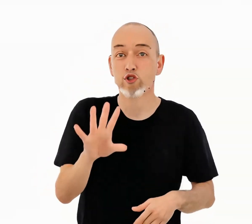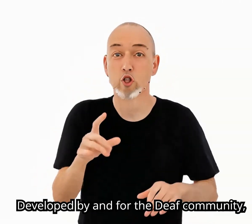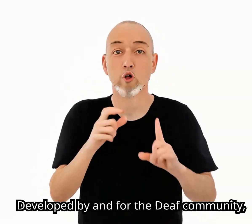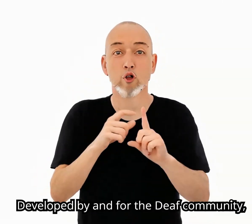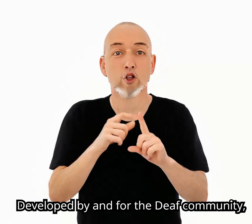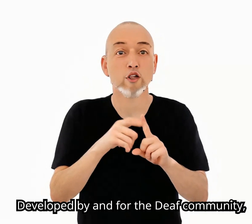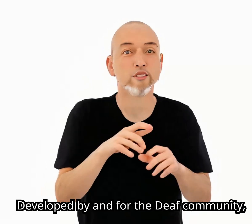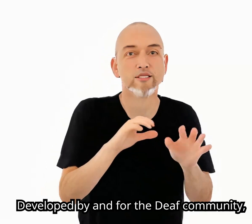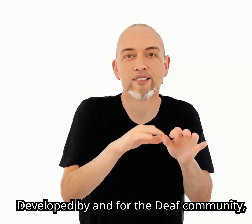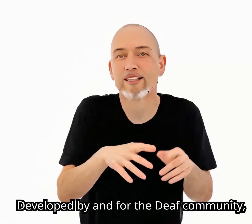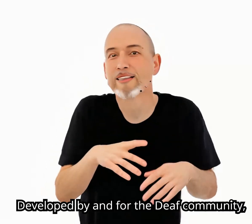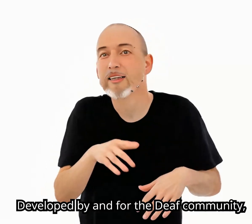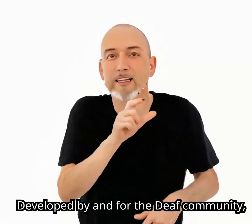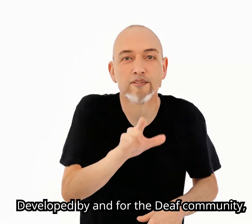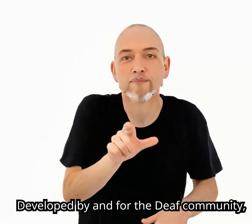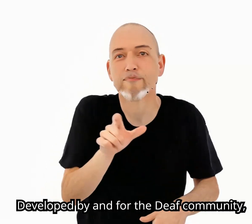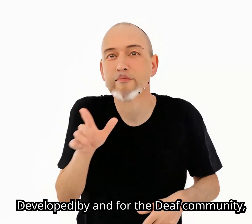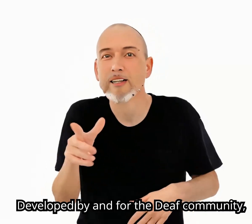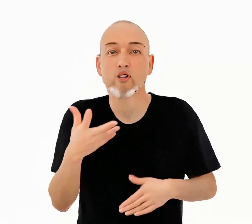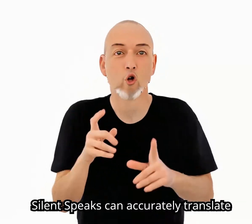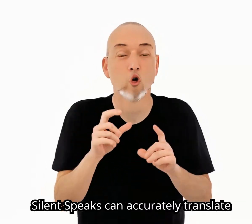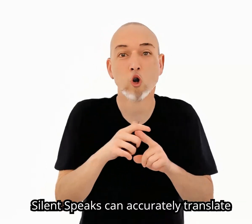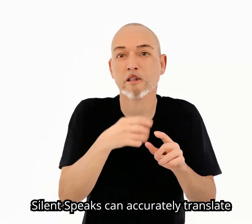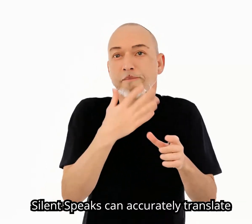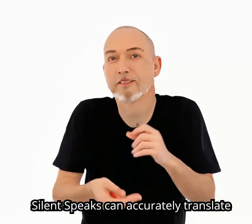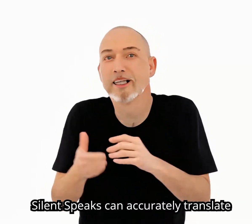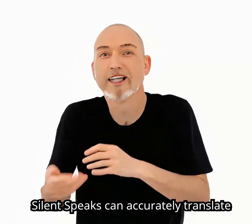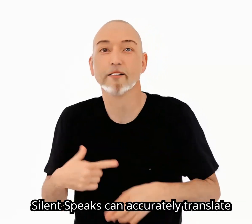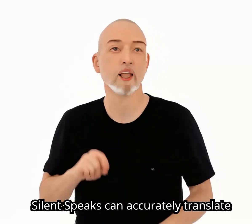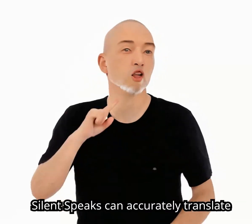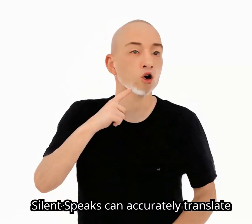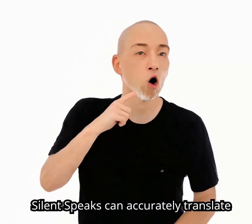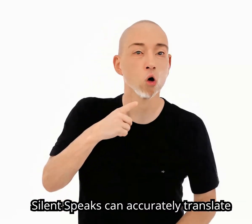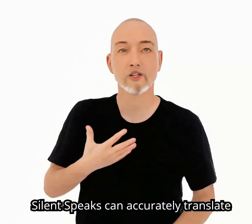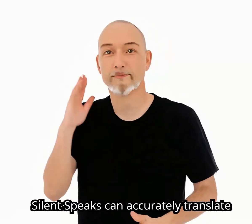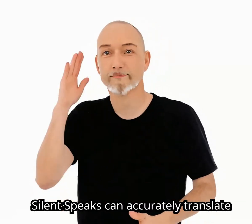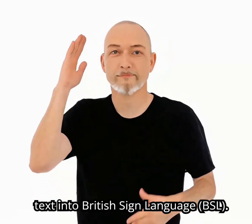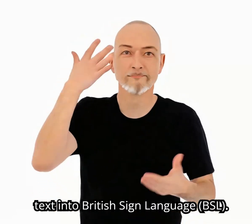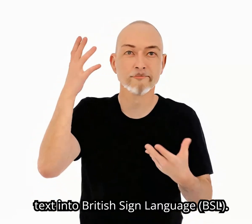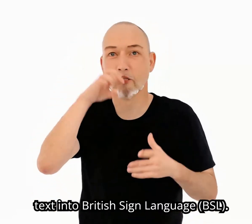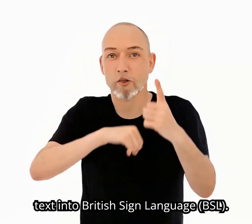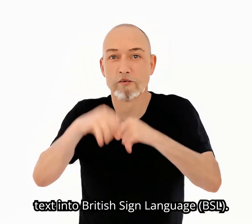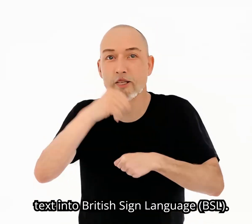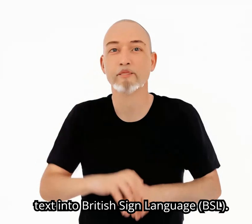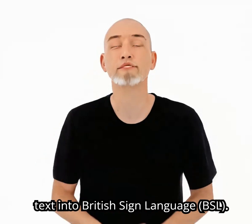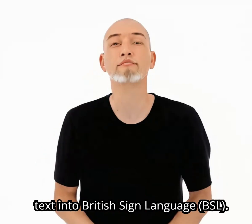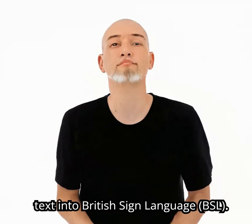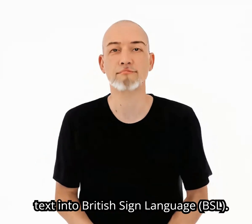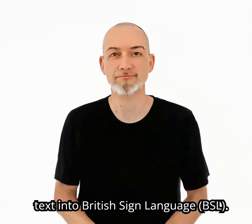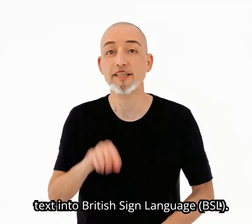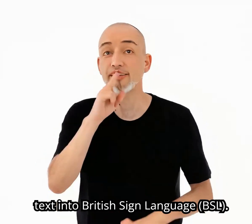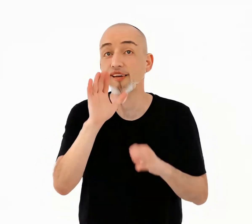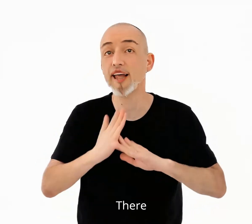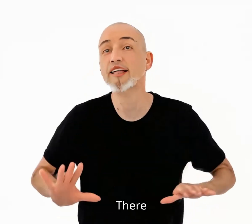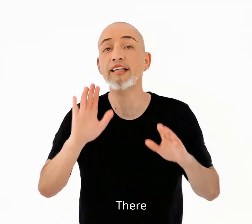Developed by and for the deaf community, Silence Speaks can accurately translate text into British Sign Language, BSL.